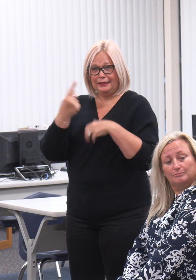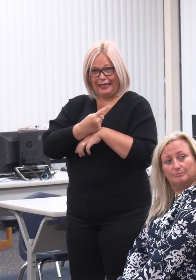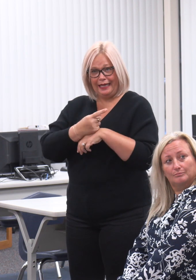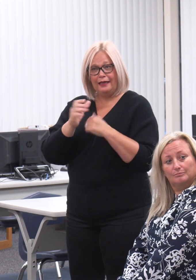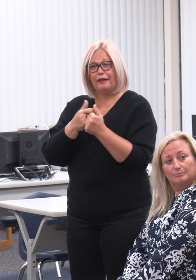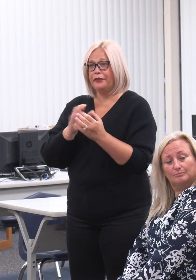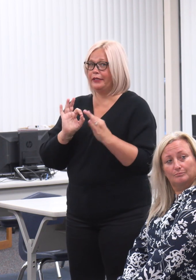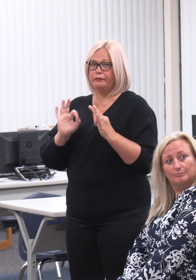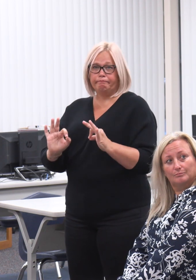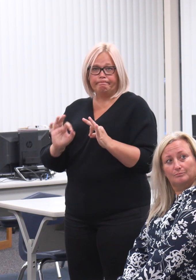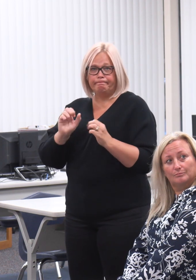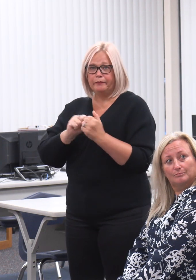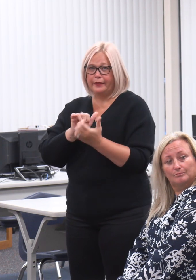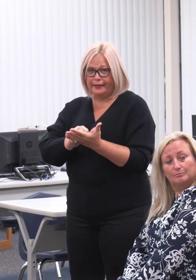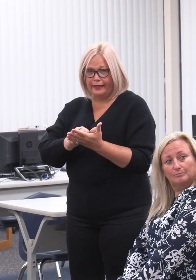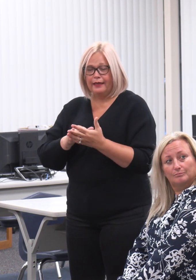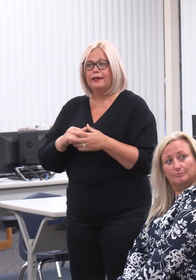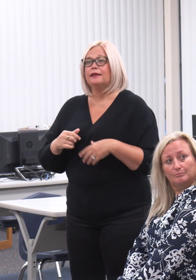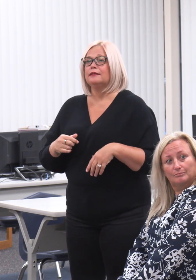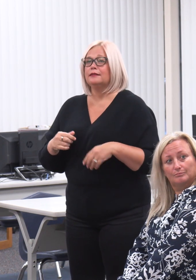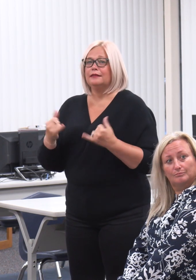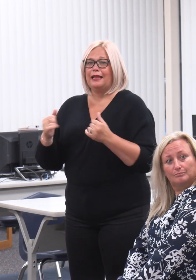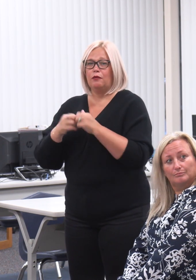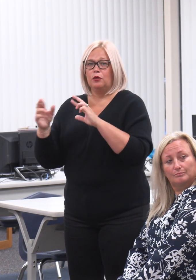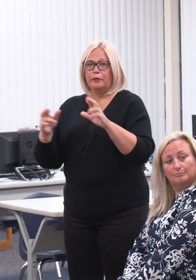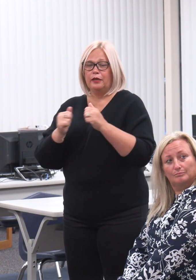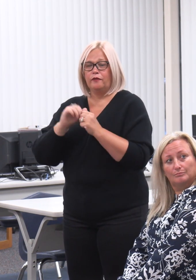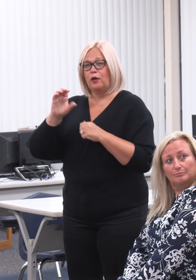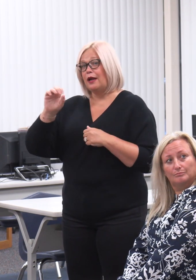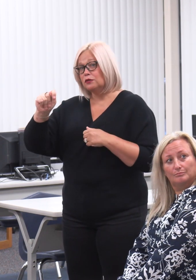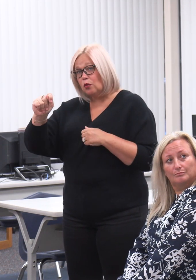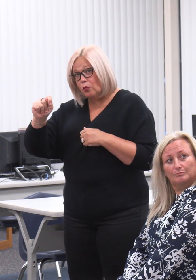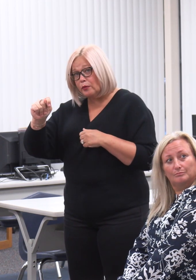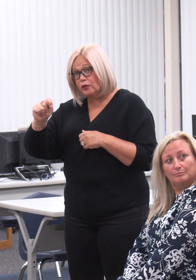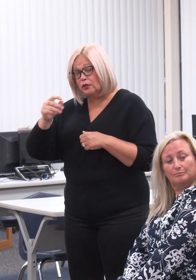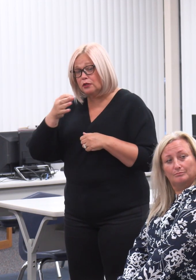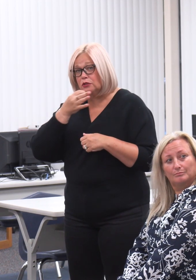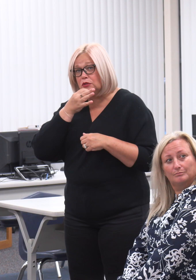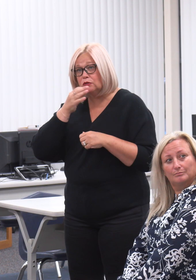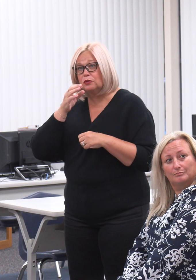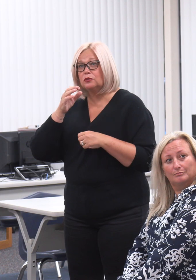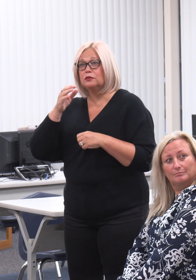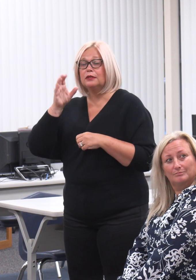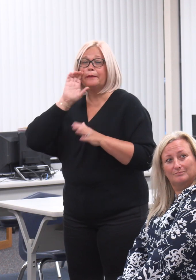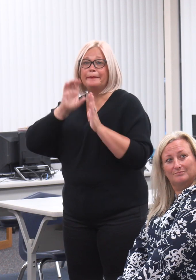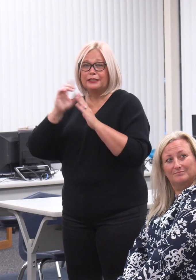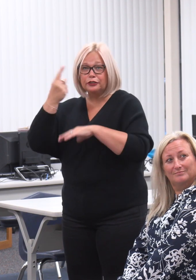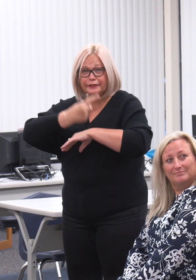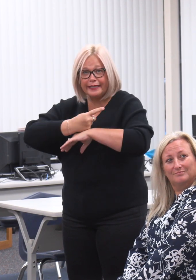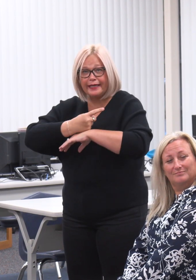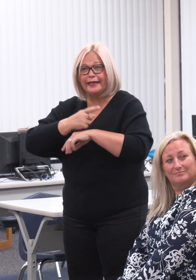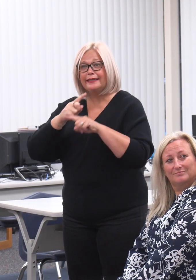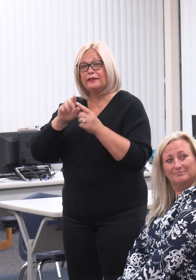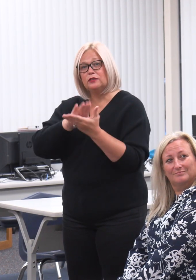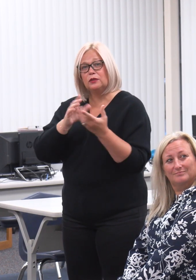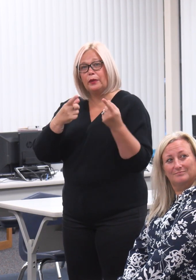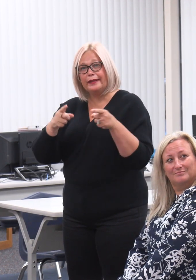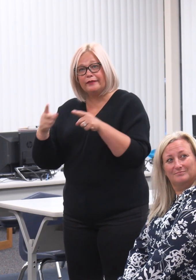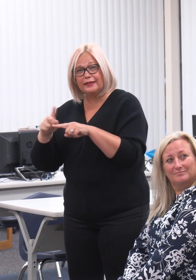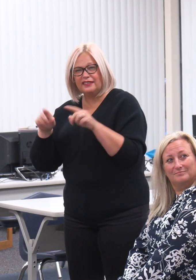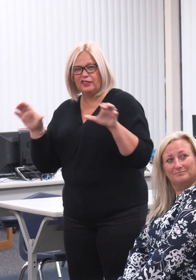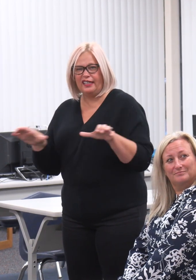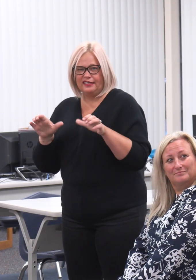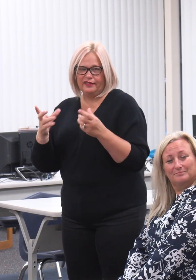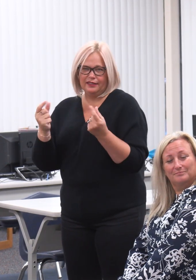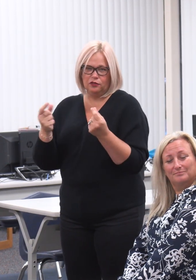went well with that. And we are preparing for the month of October with picture day and all the different school events and activities.